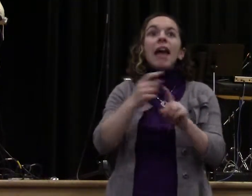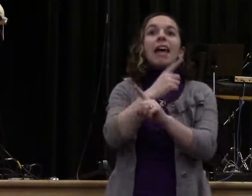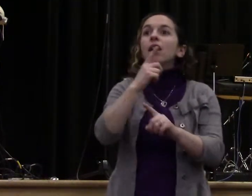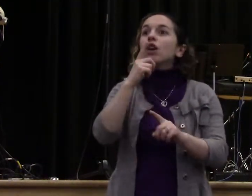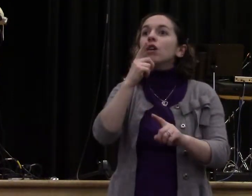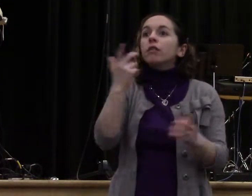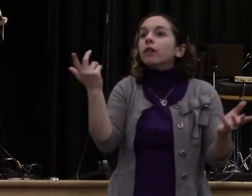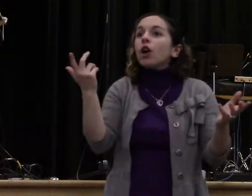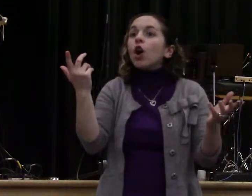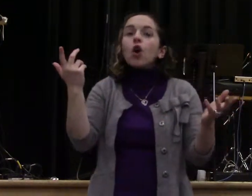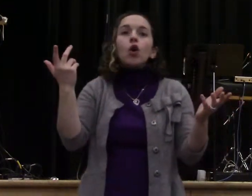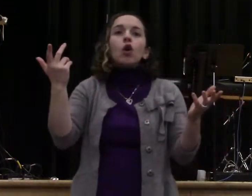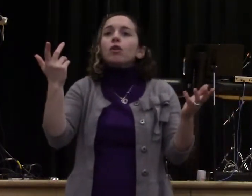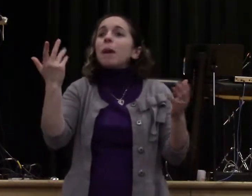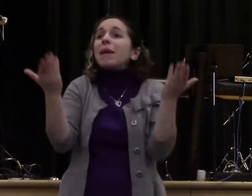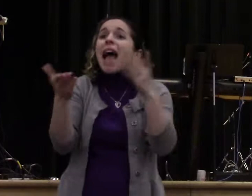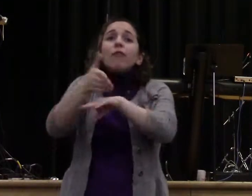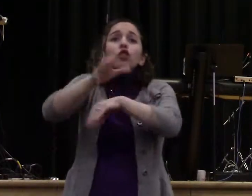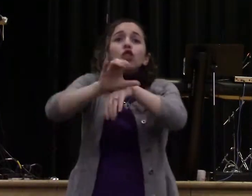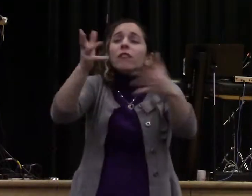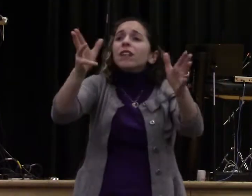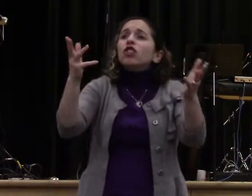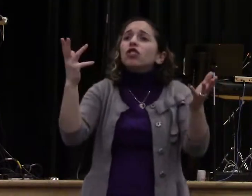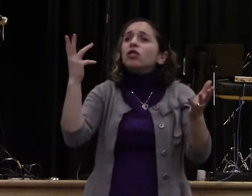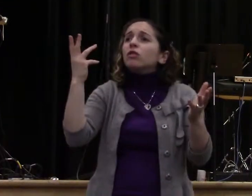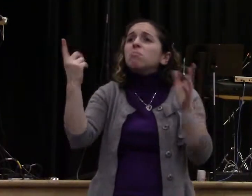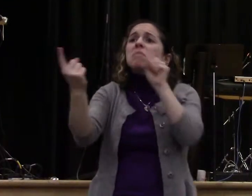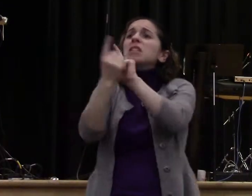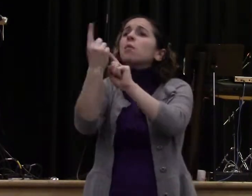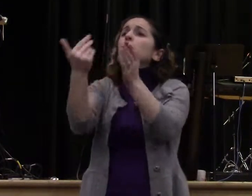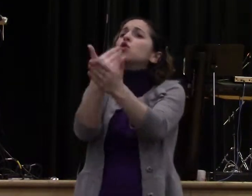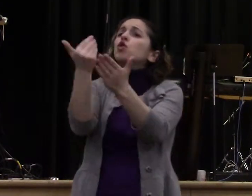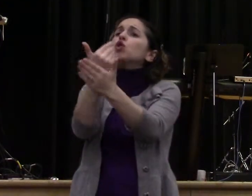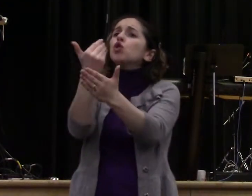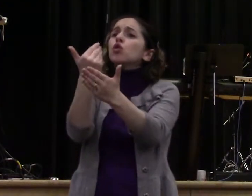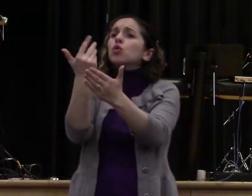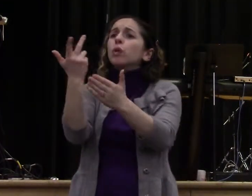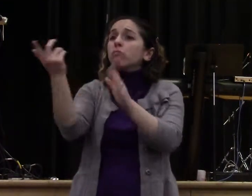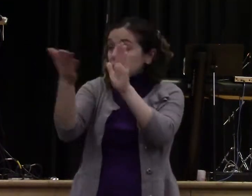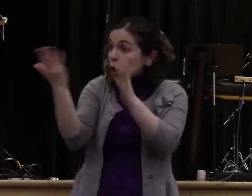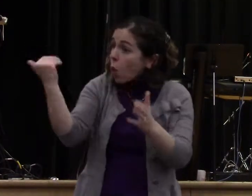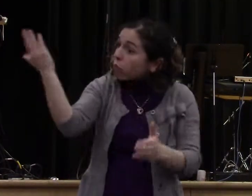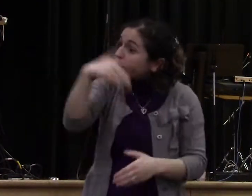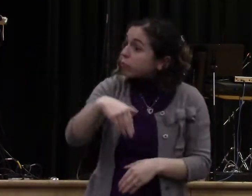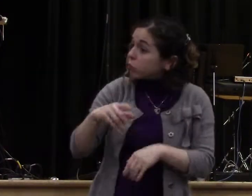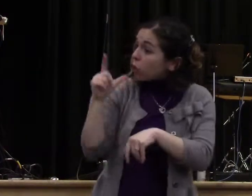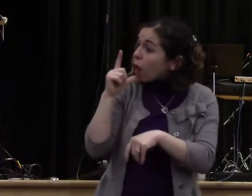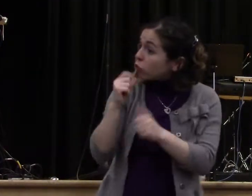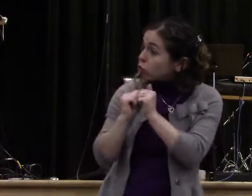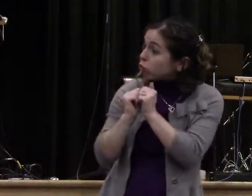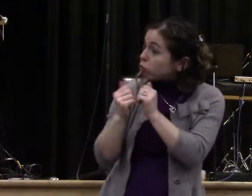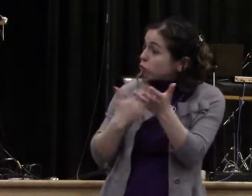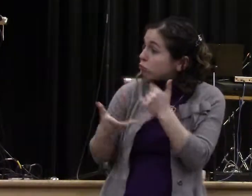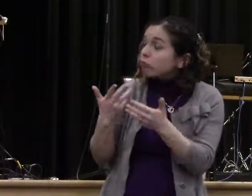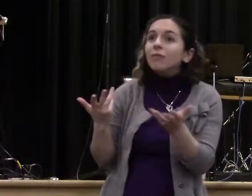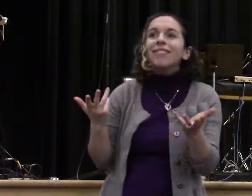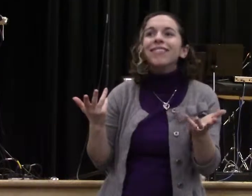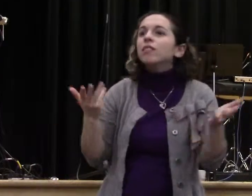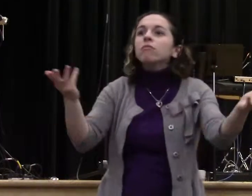Just do it. Get together in their mess. Hallelujah. Look for a need. Meet a need. Look for a man on a